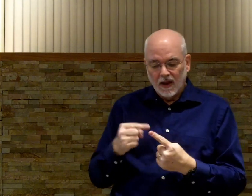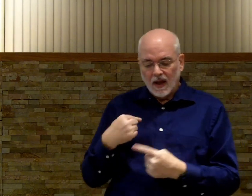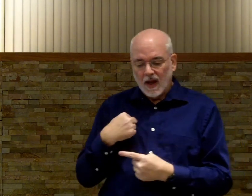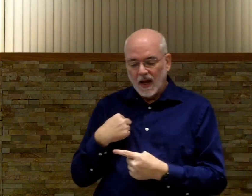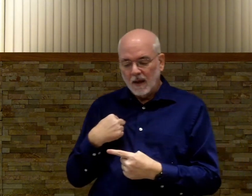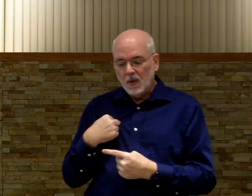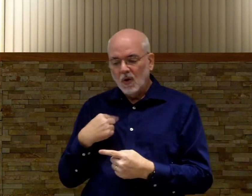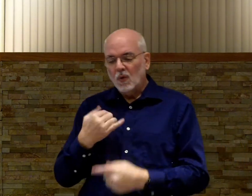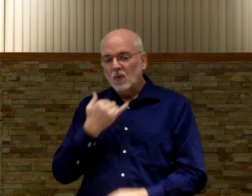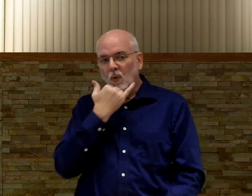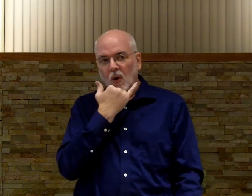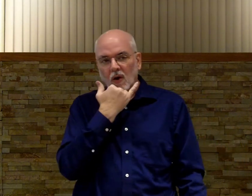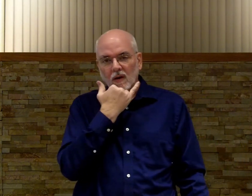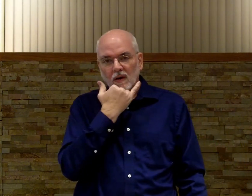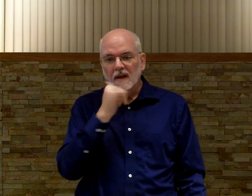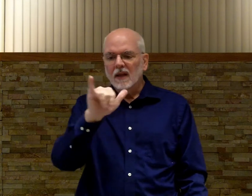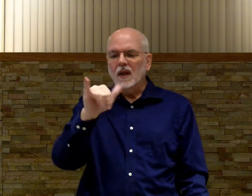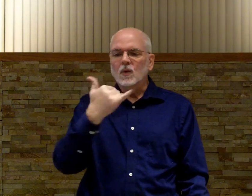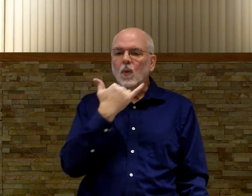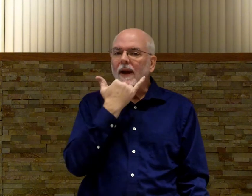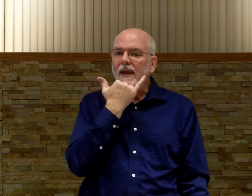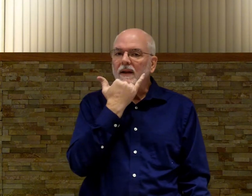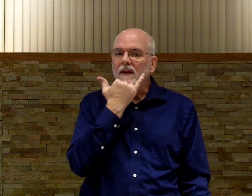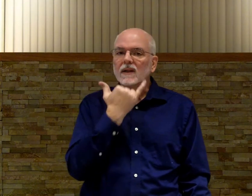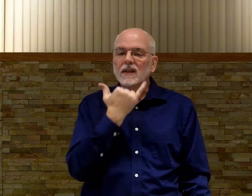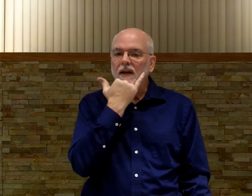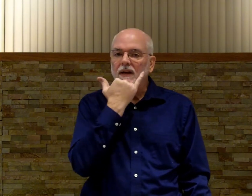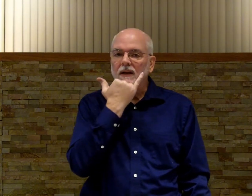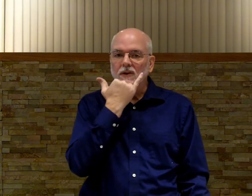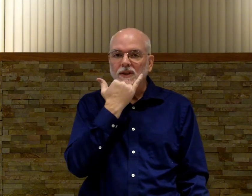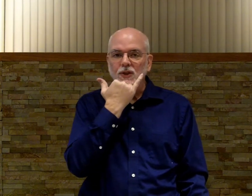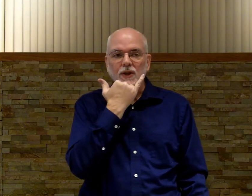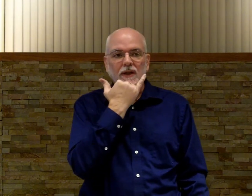I'm wrong. The white hand is kind of knuckles at the chin.